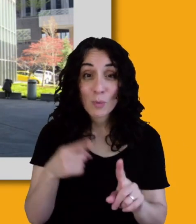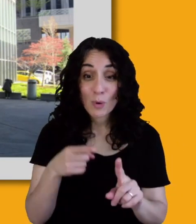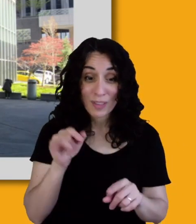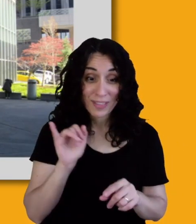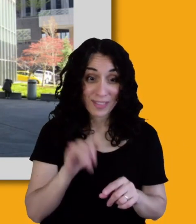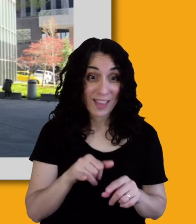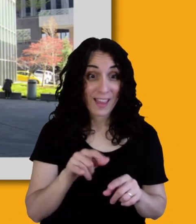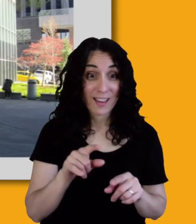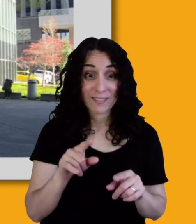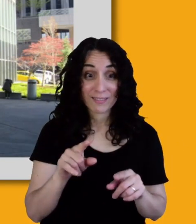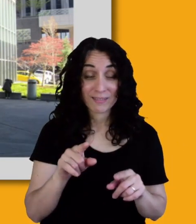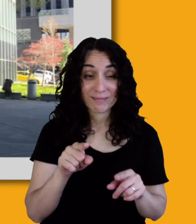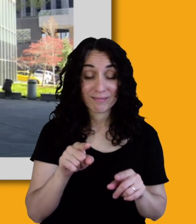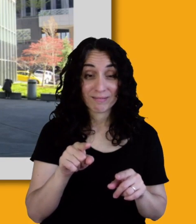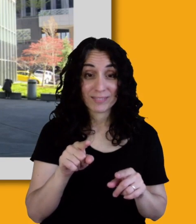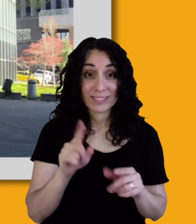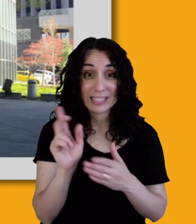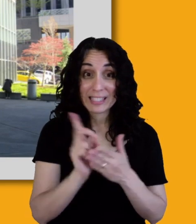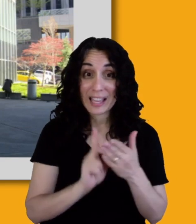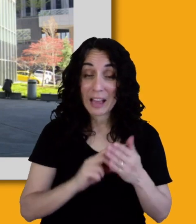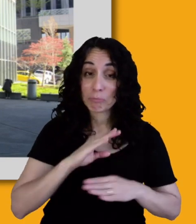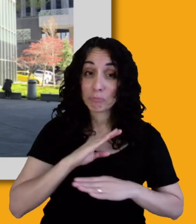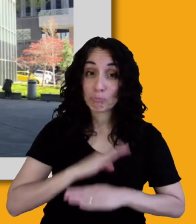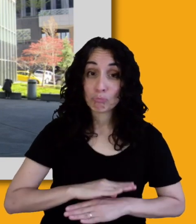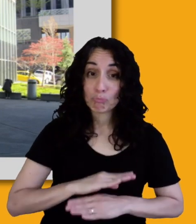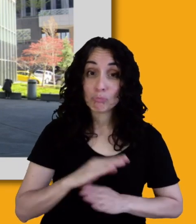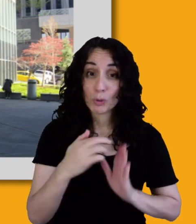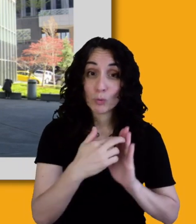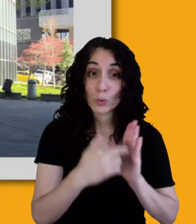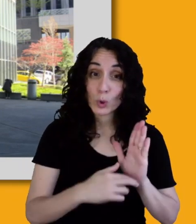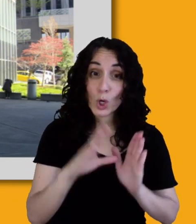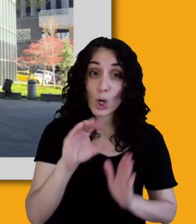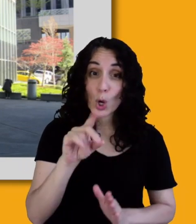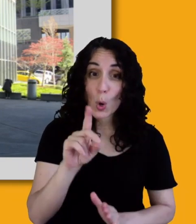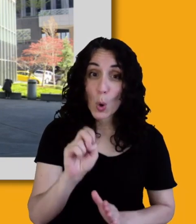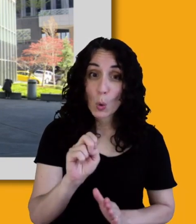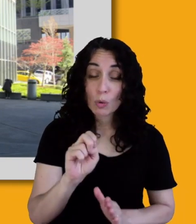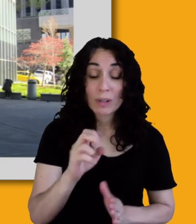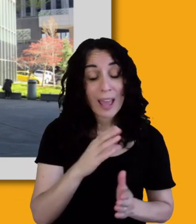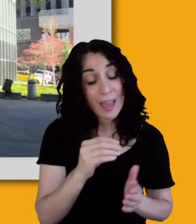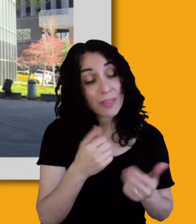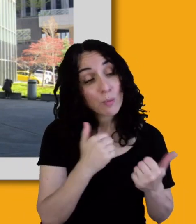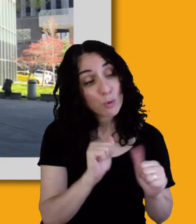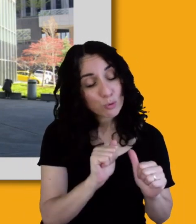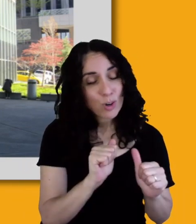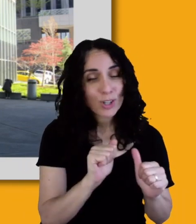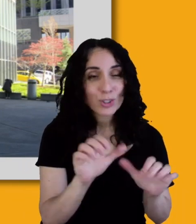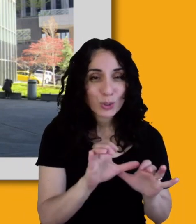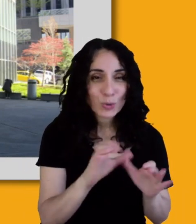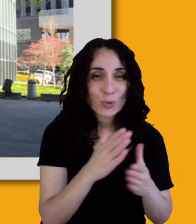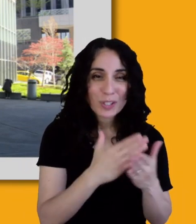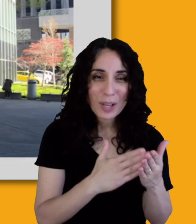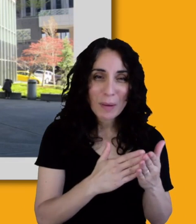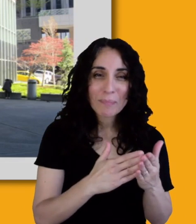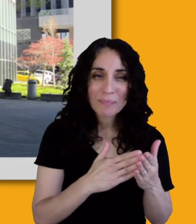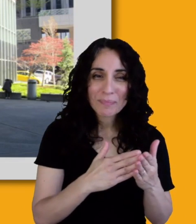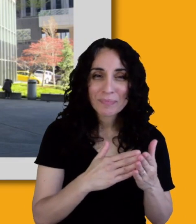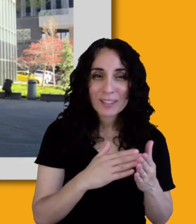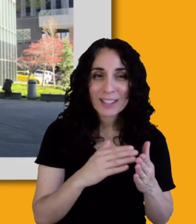met the code. And to be fair, it was trying to do some, some environmental work with that revolving door.